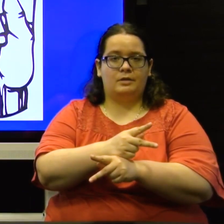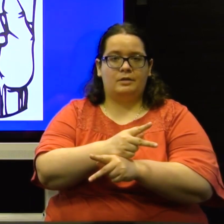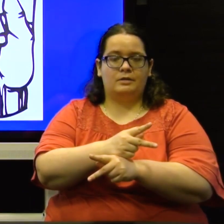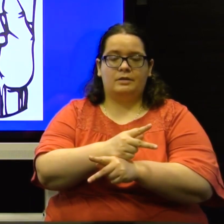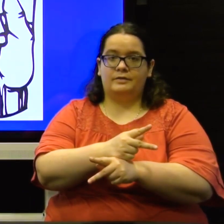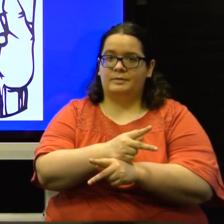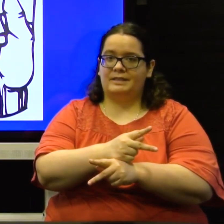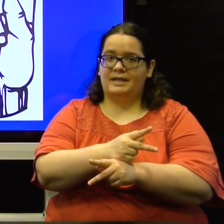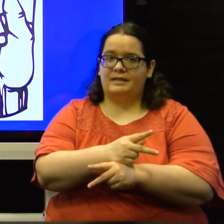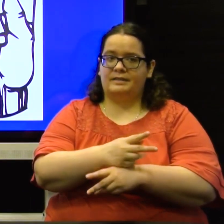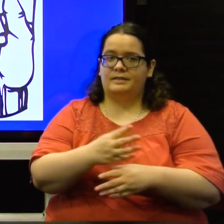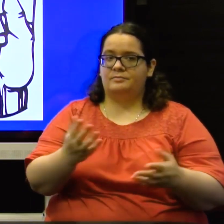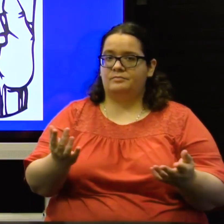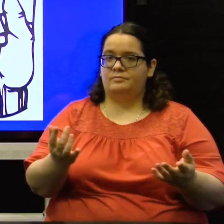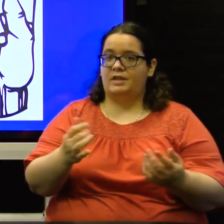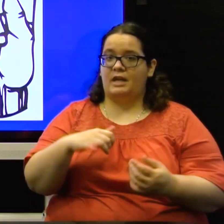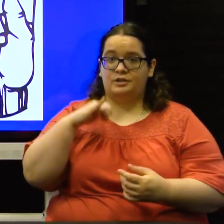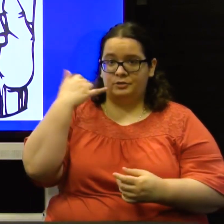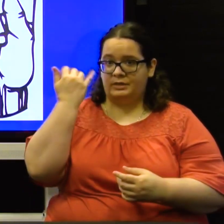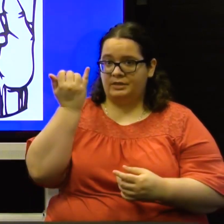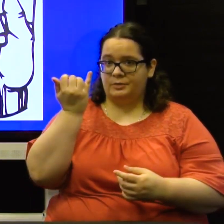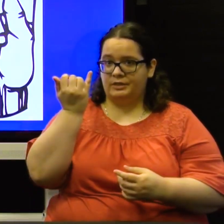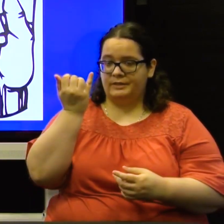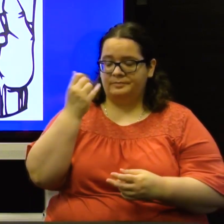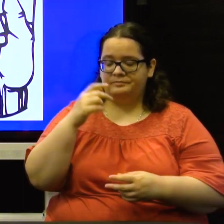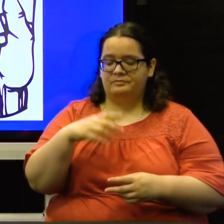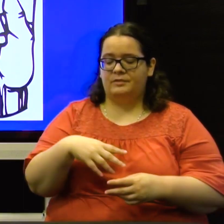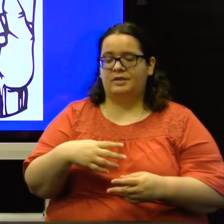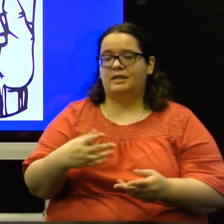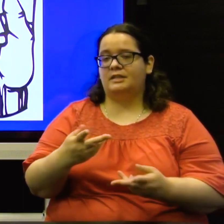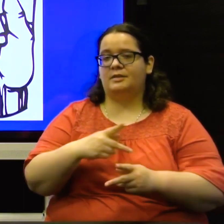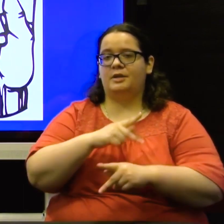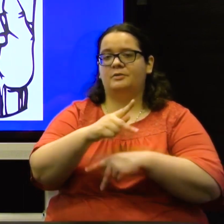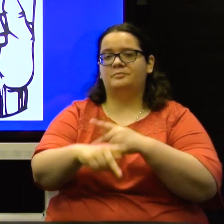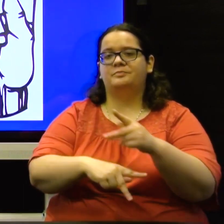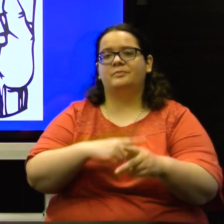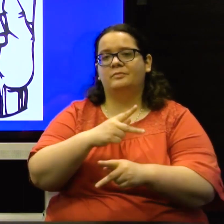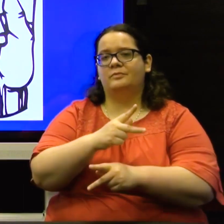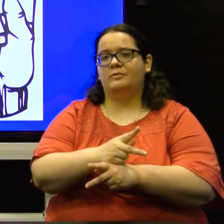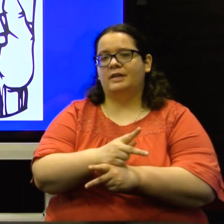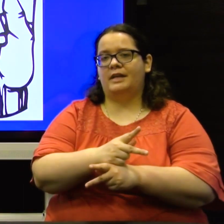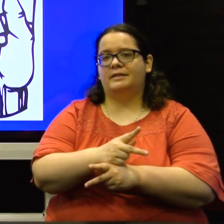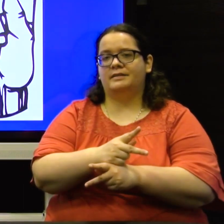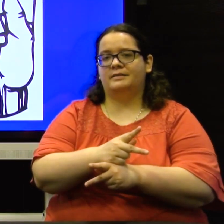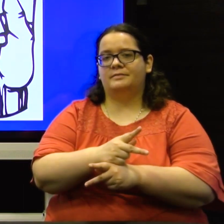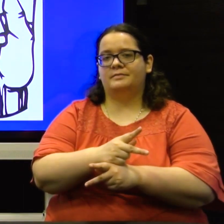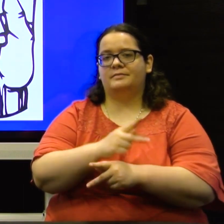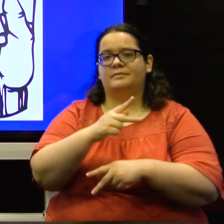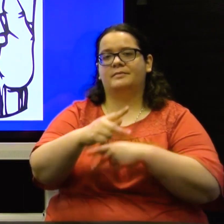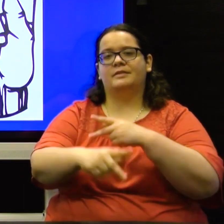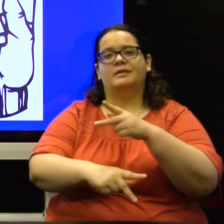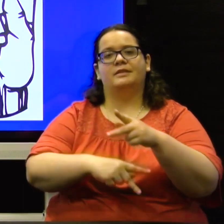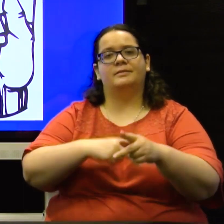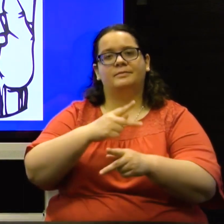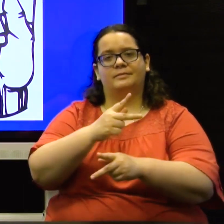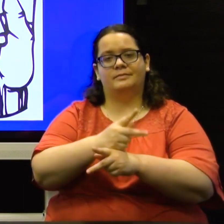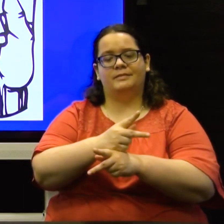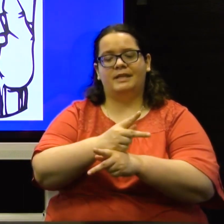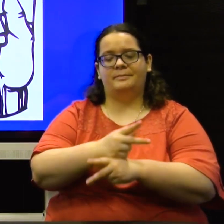So, if someone says, they had juice this morning, you can ask them, what kind? So, tight.